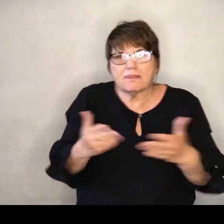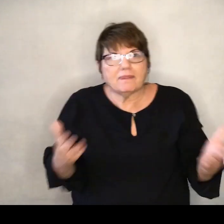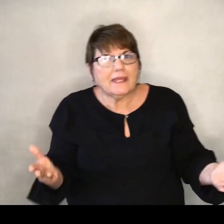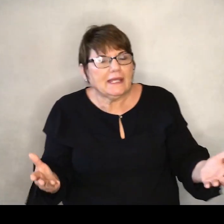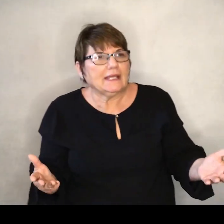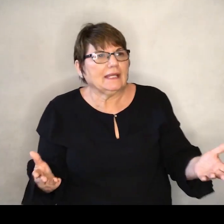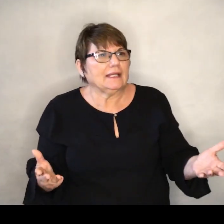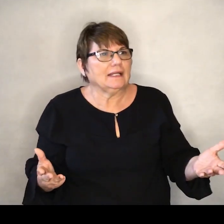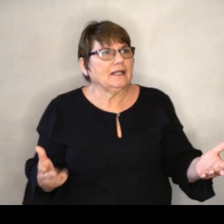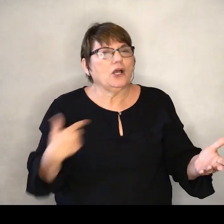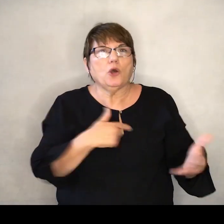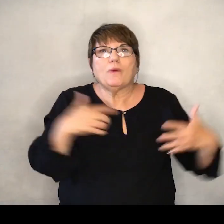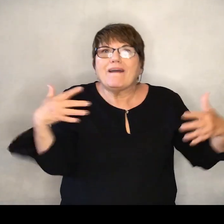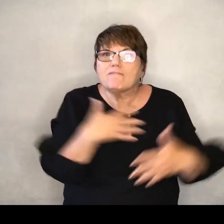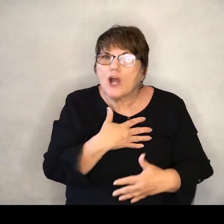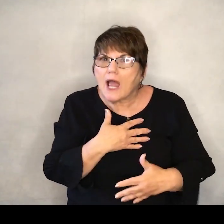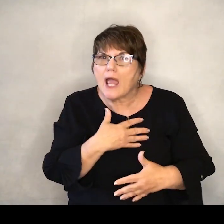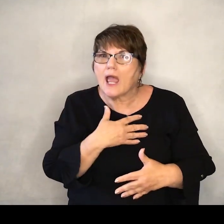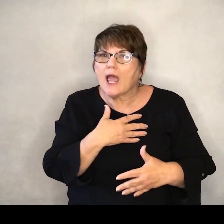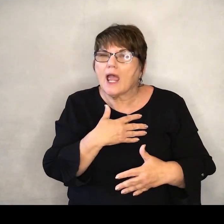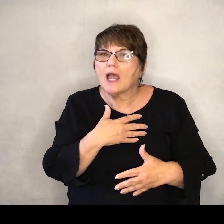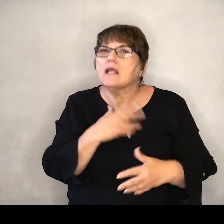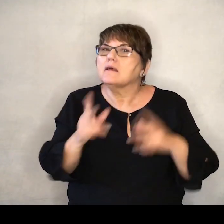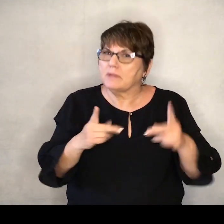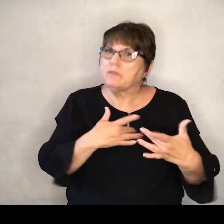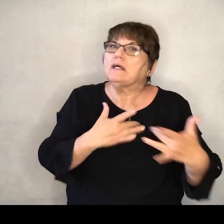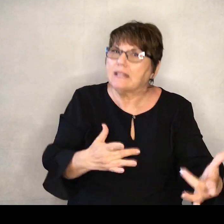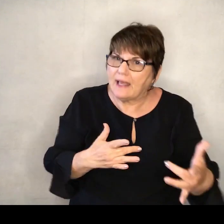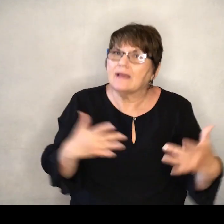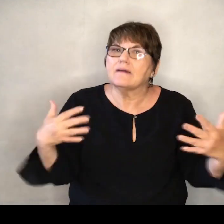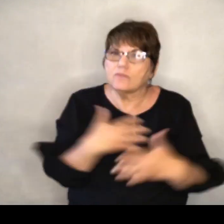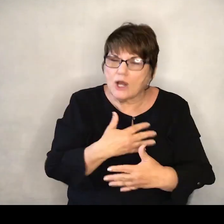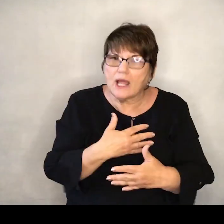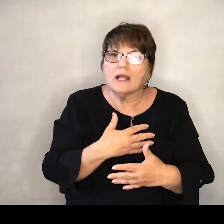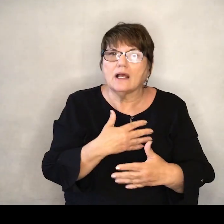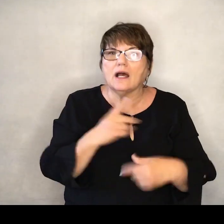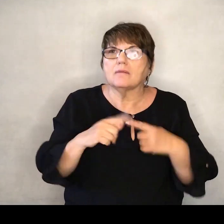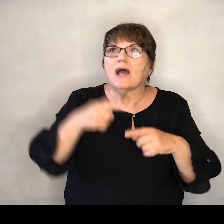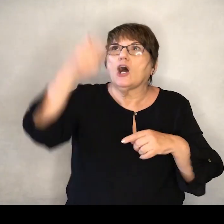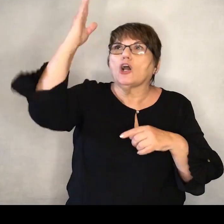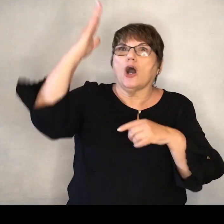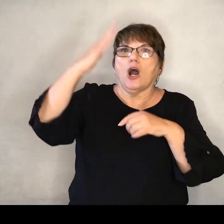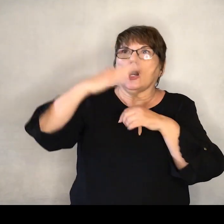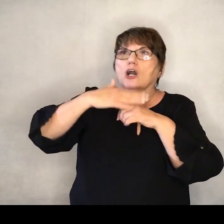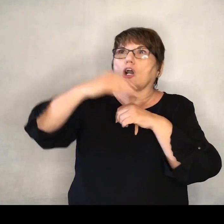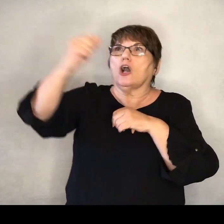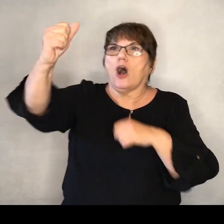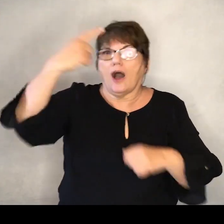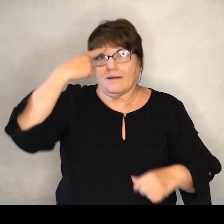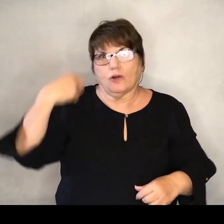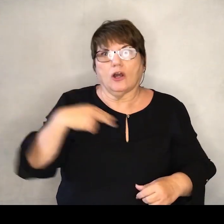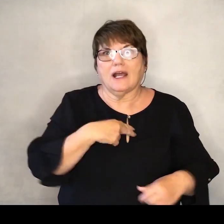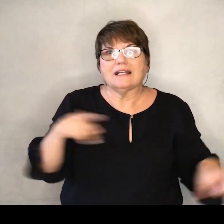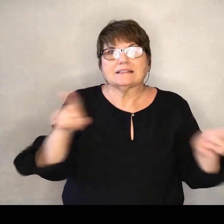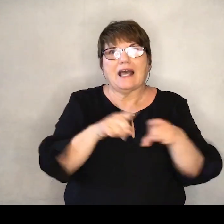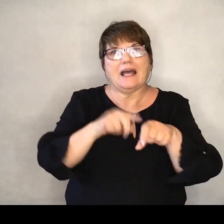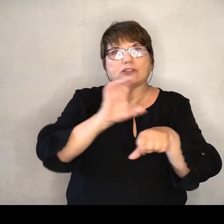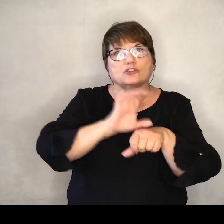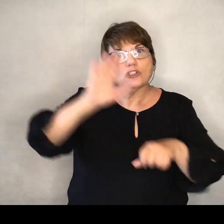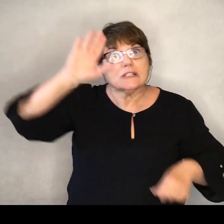we're afraid a lot of the time of God's call for us as a church.